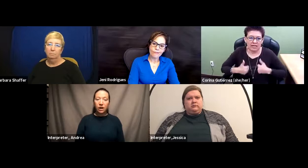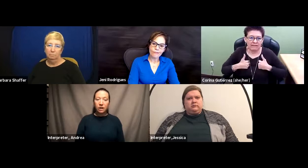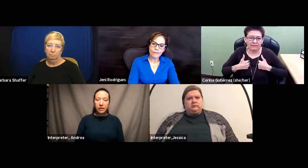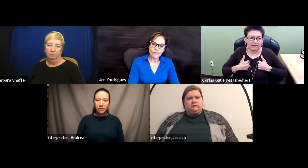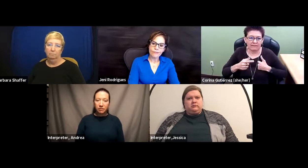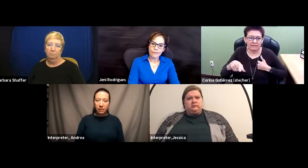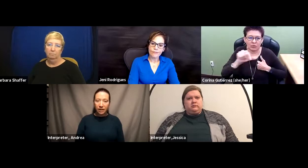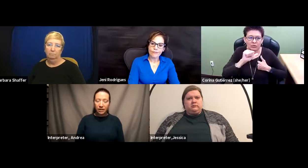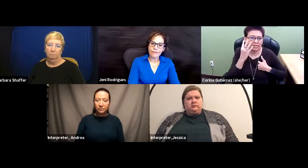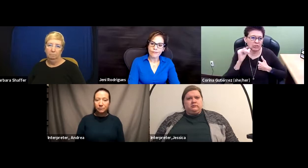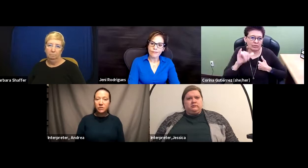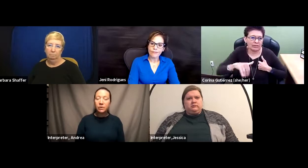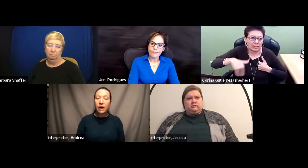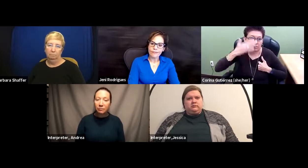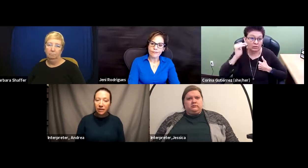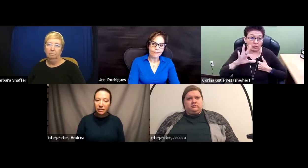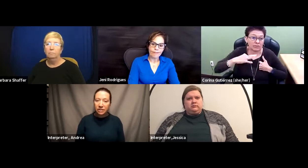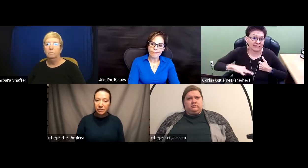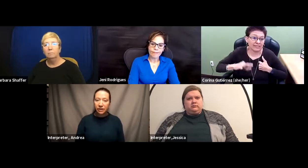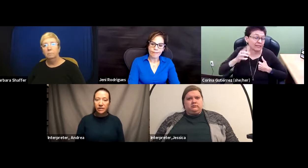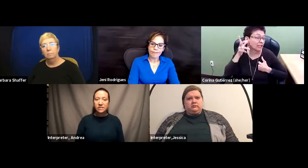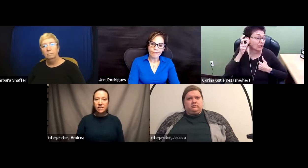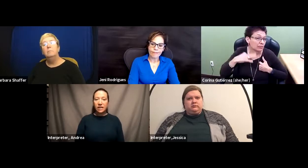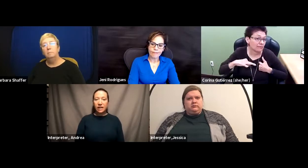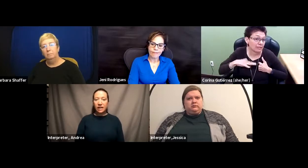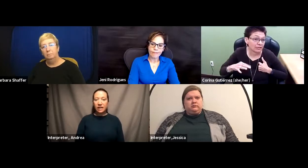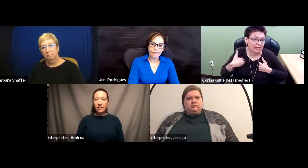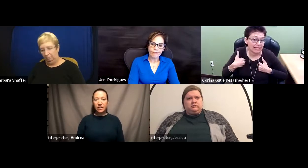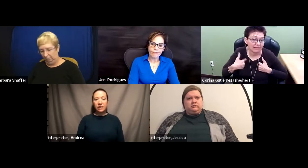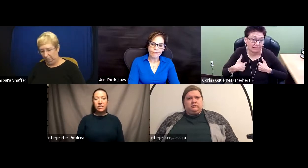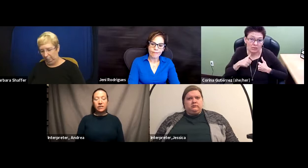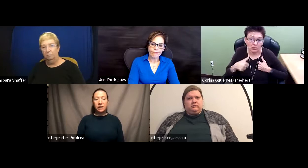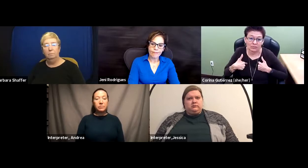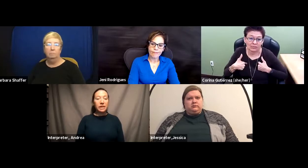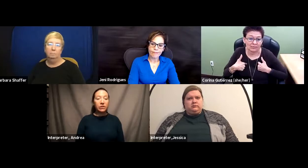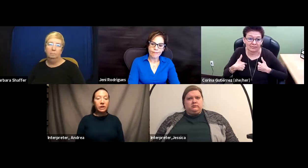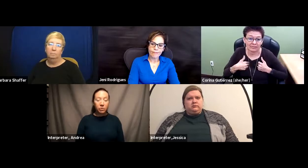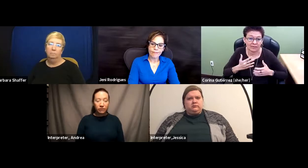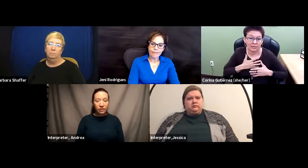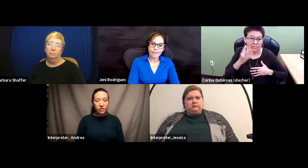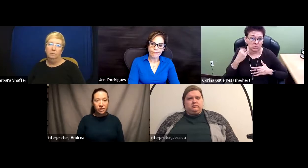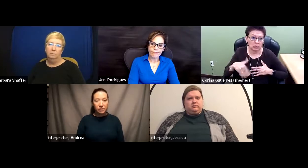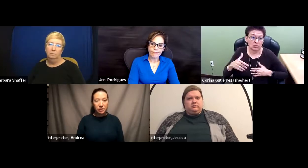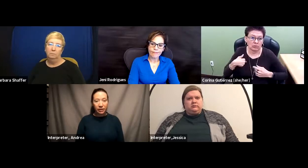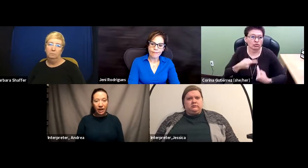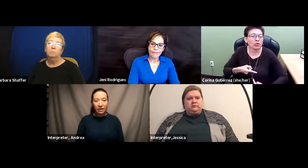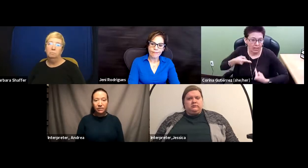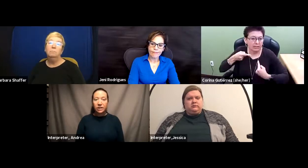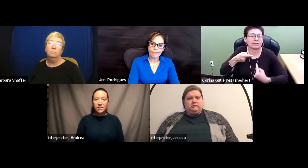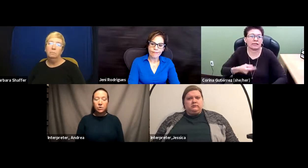not been in my, you don't have my lived experience. And the hearing privilege that people have is